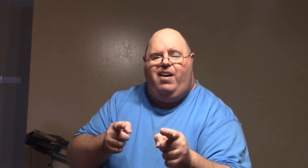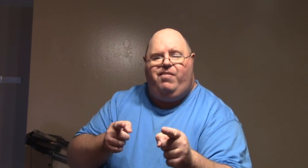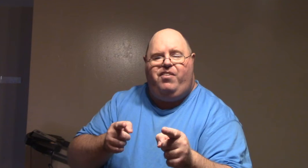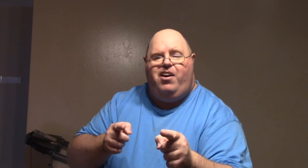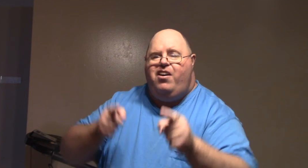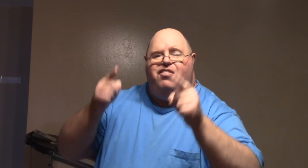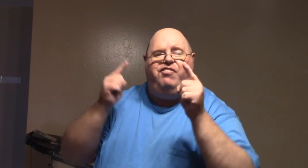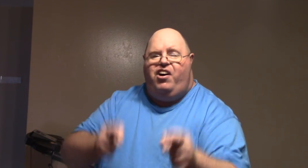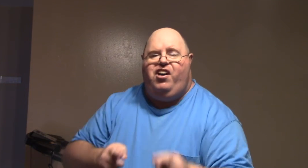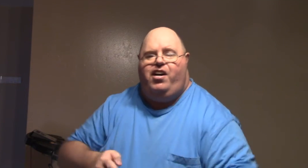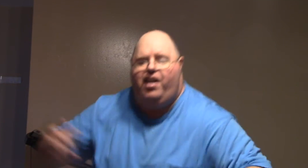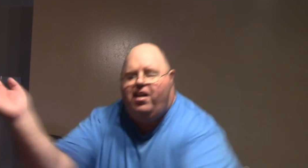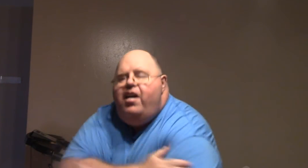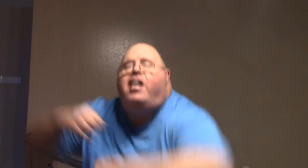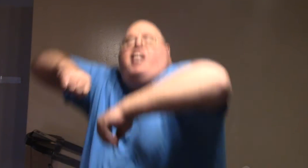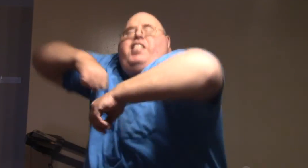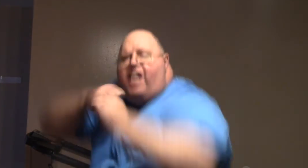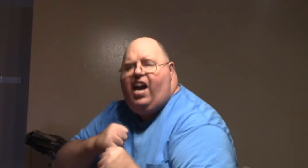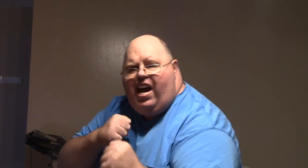fun! Yeah!